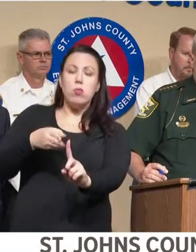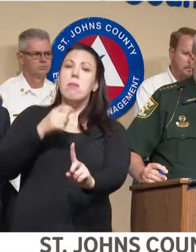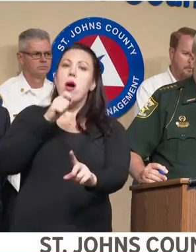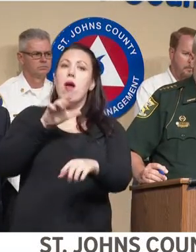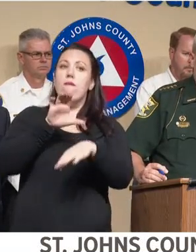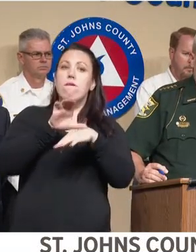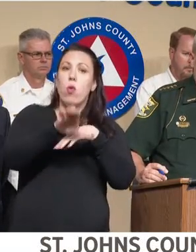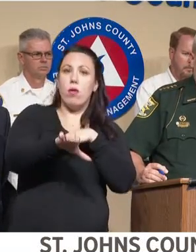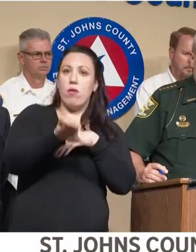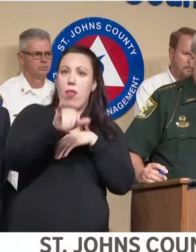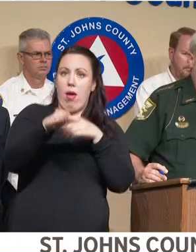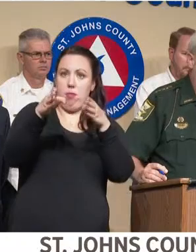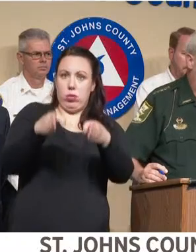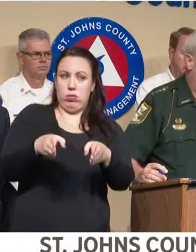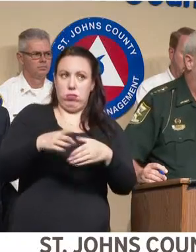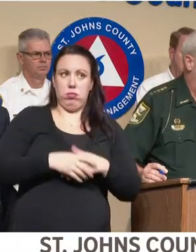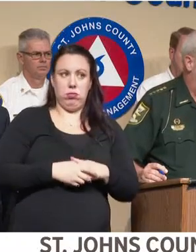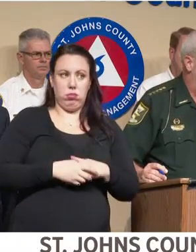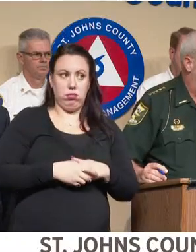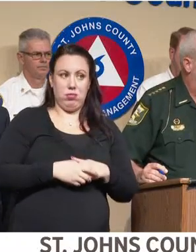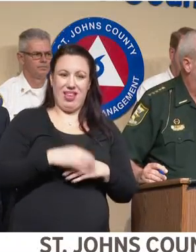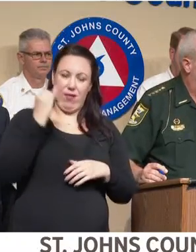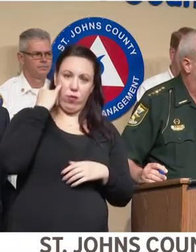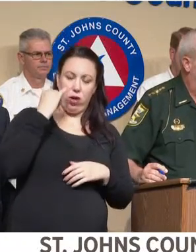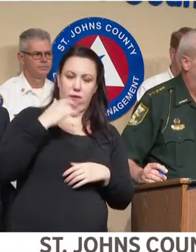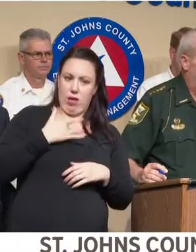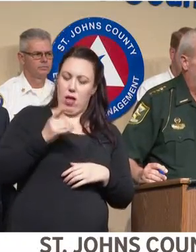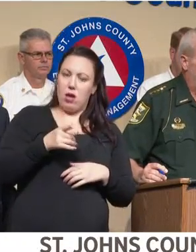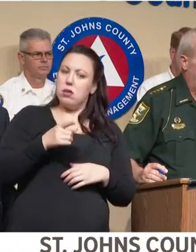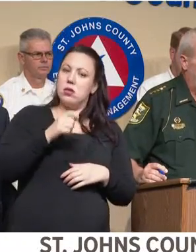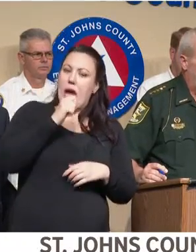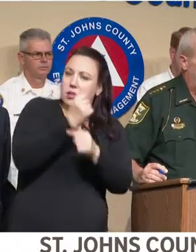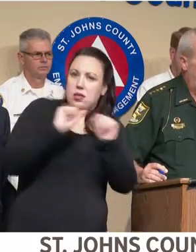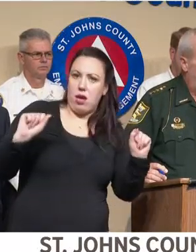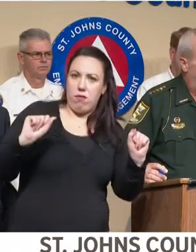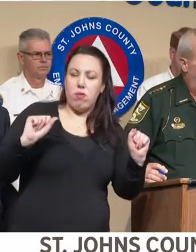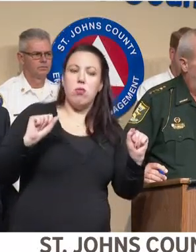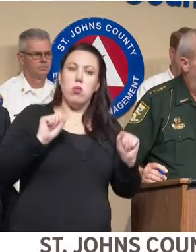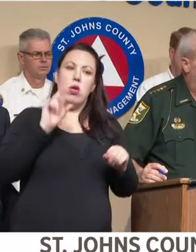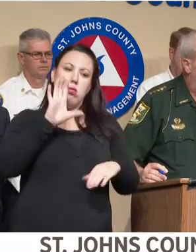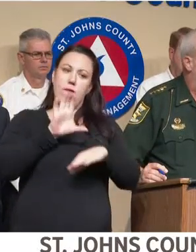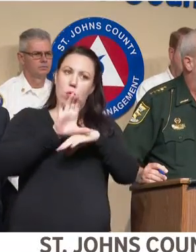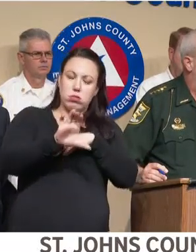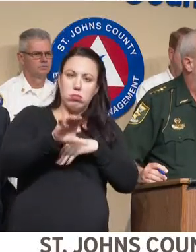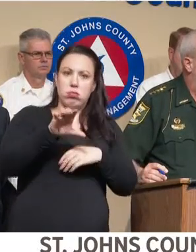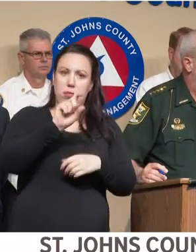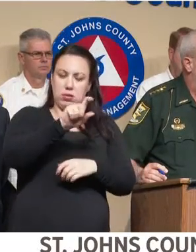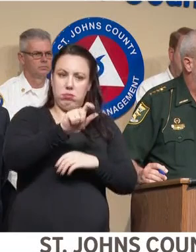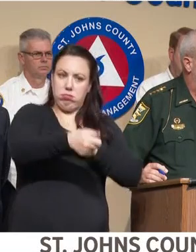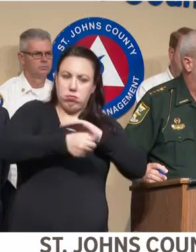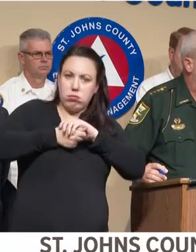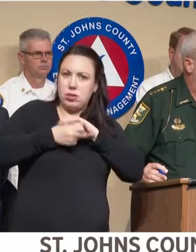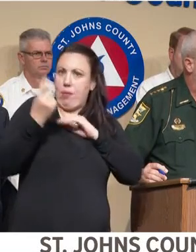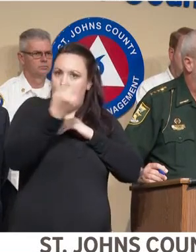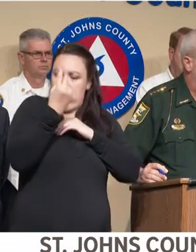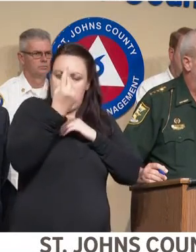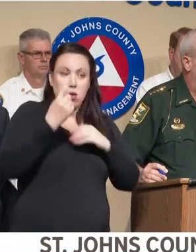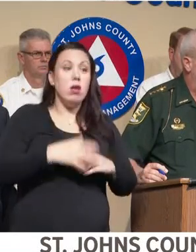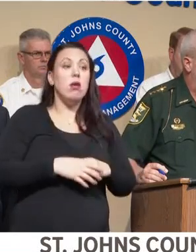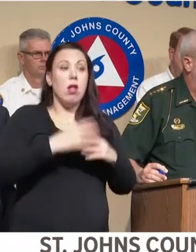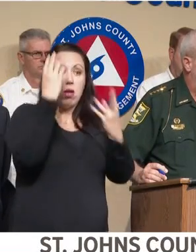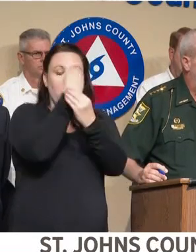the ordinance. If we feel otherwise, we may enforce the ordinance. So what I'm telling you is this, that